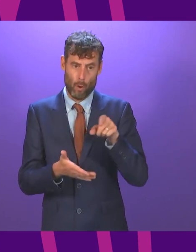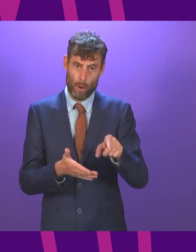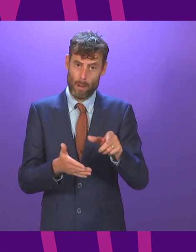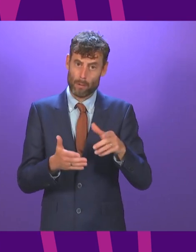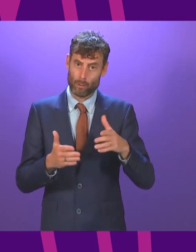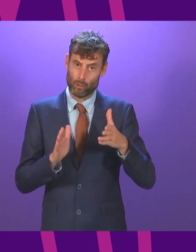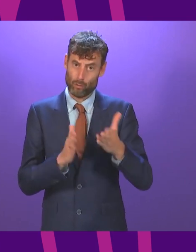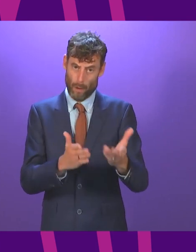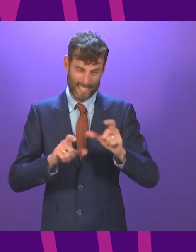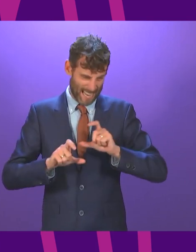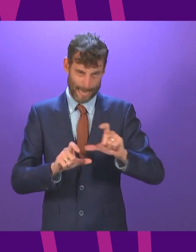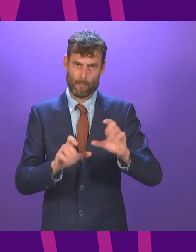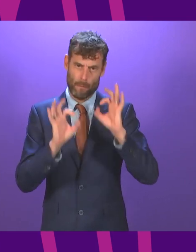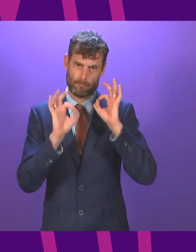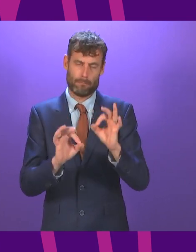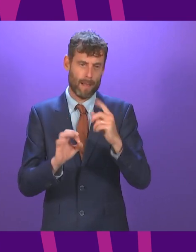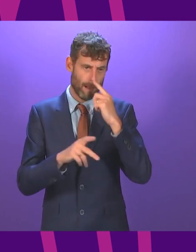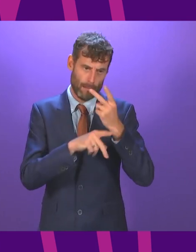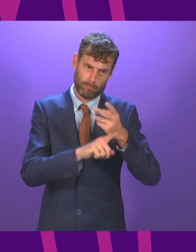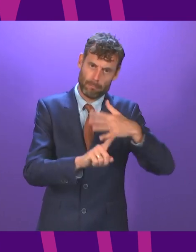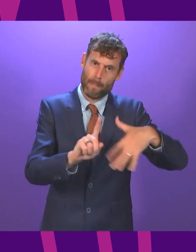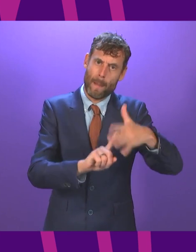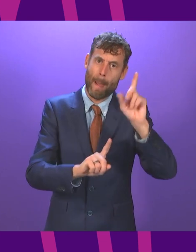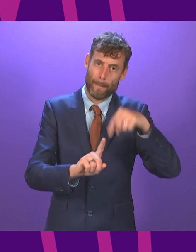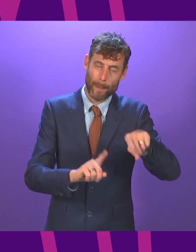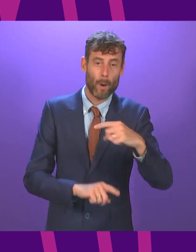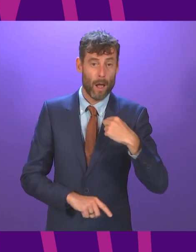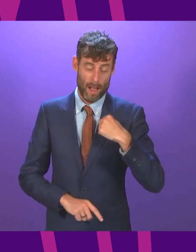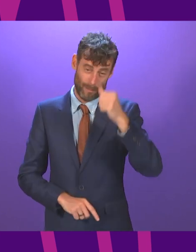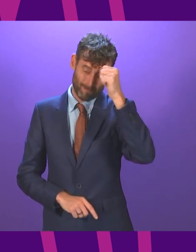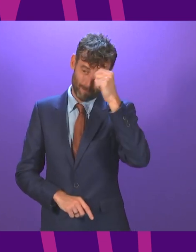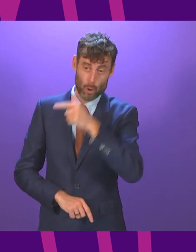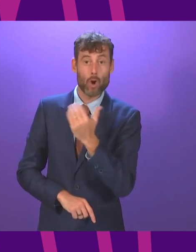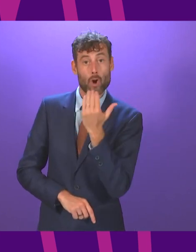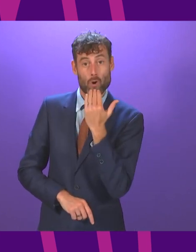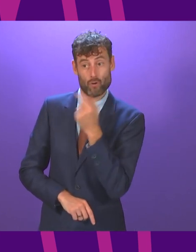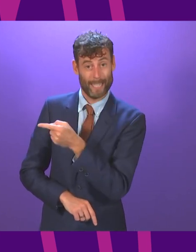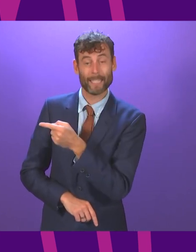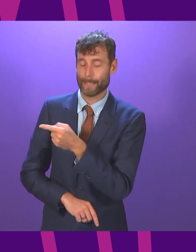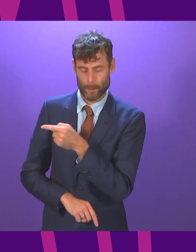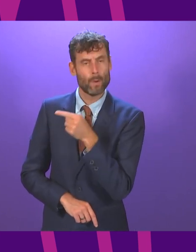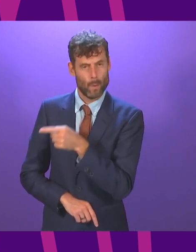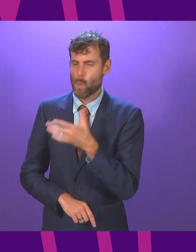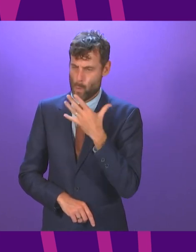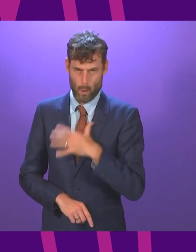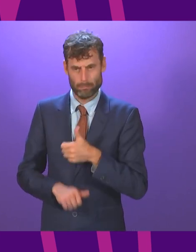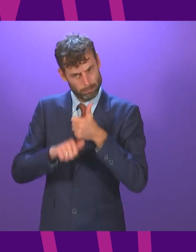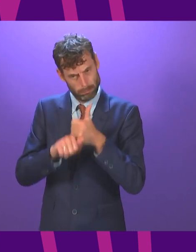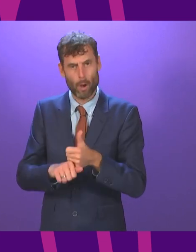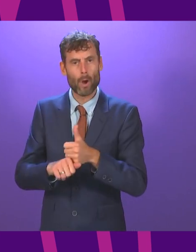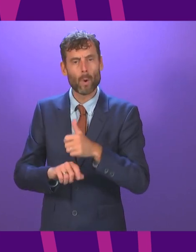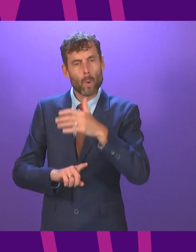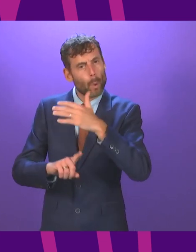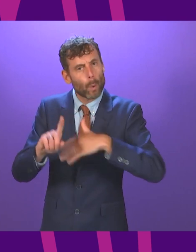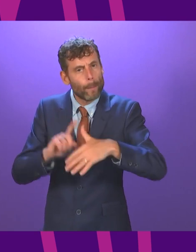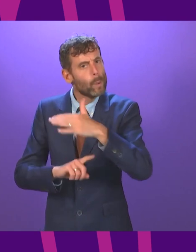and I am very sure that our green colleagues will be as enthusiastic about seeing community health facilities as well as the